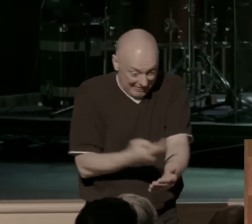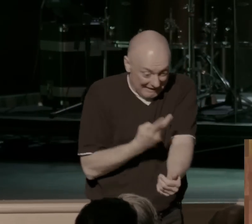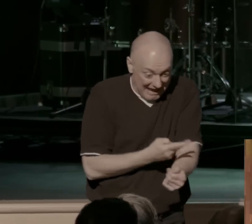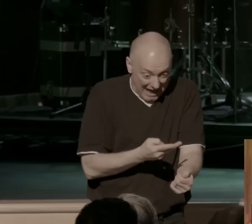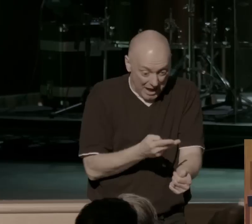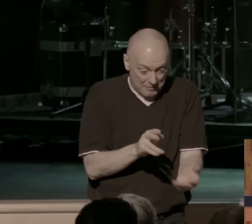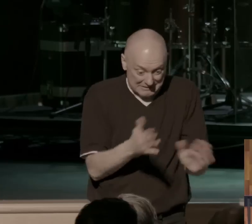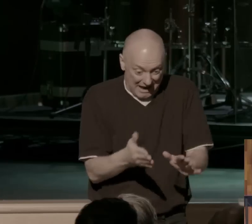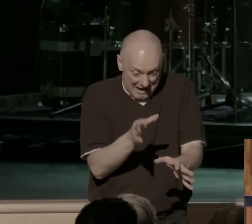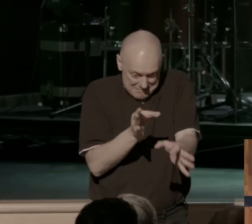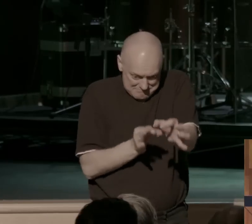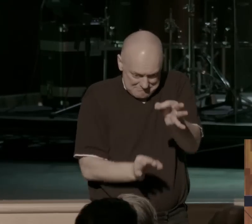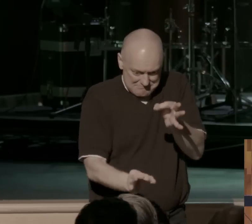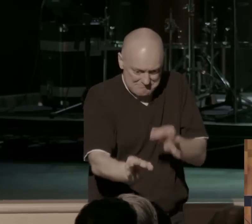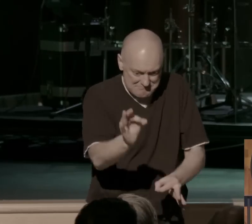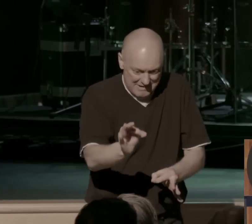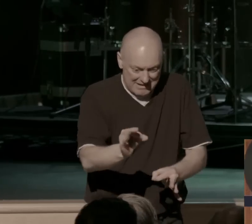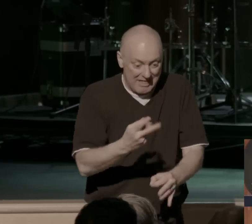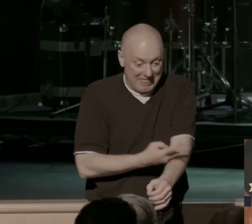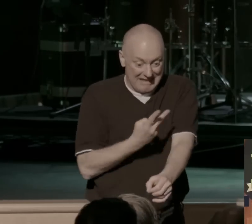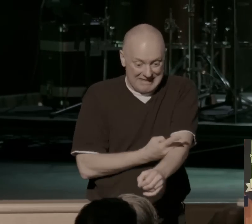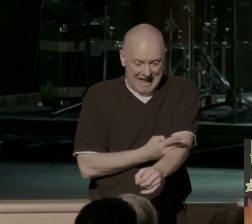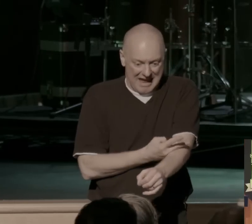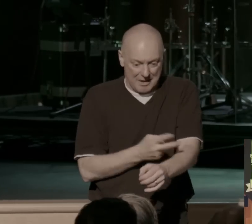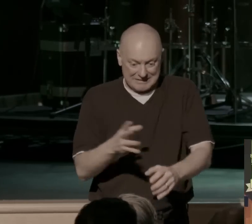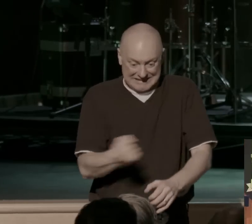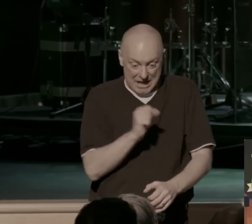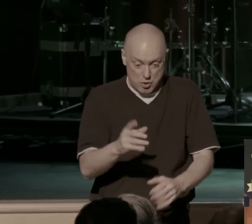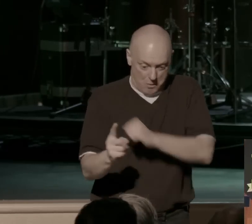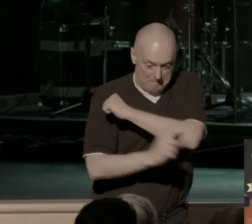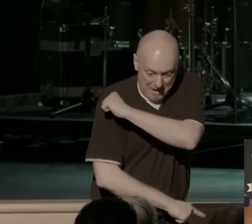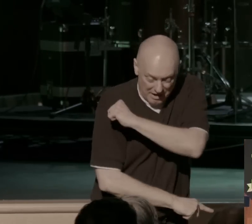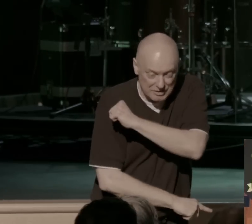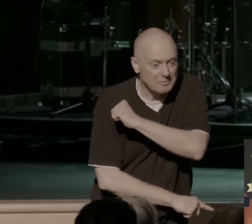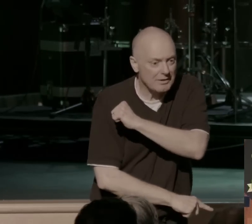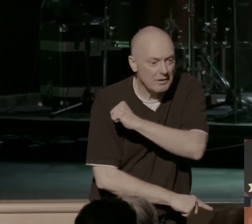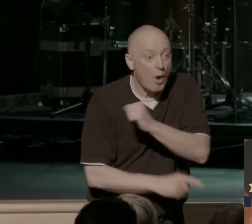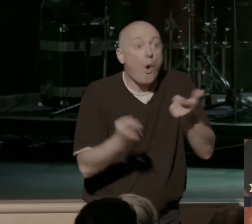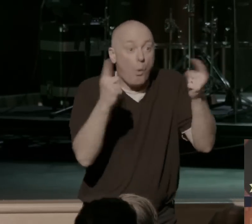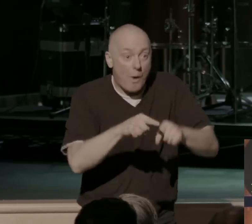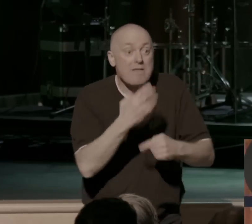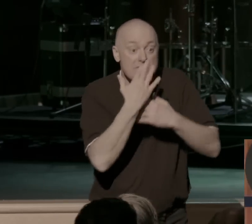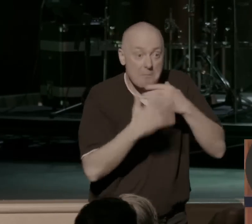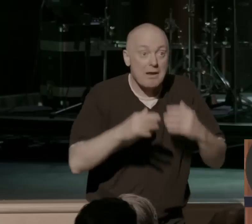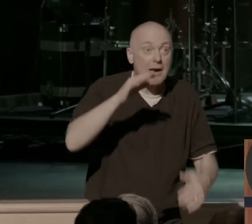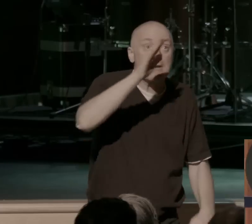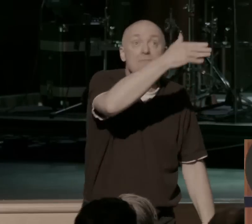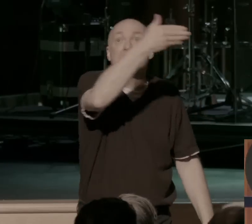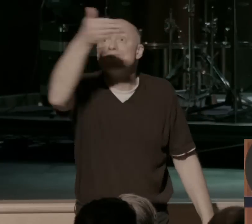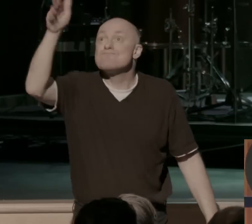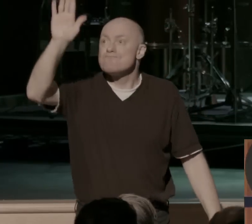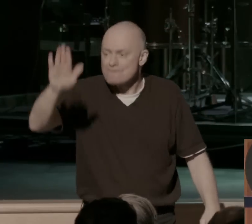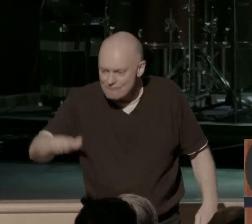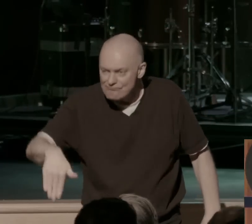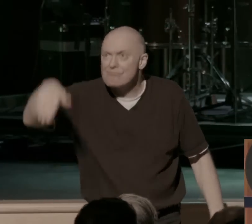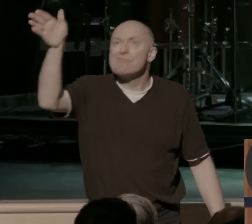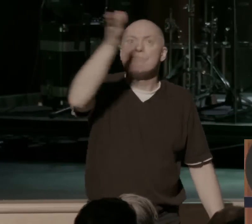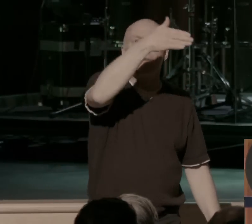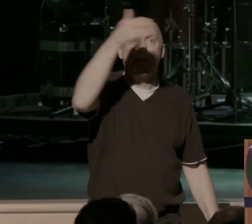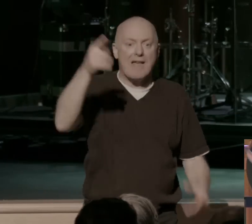take the punishment, the wrath that's poured out for your sin. It's not going be the lamb. When you spread the blood of that lamb over the doorpost, the angel of death will pass